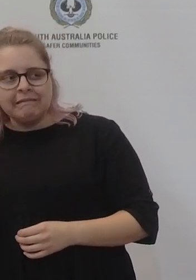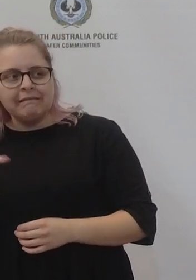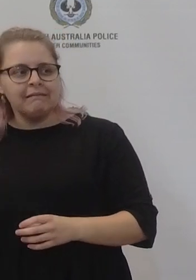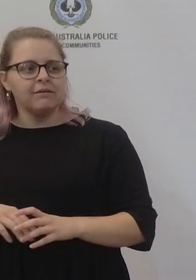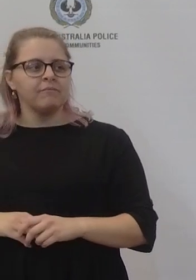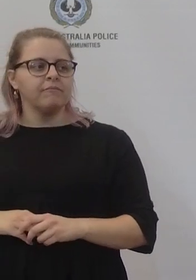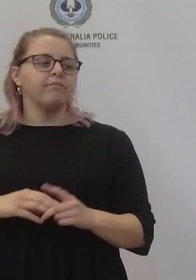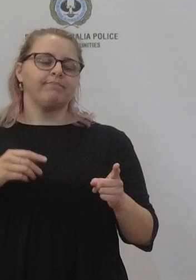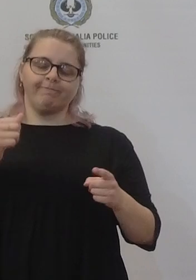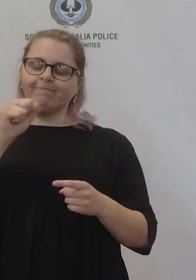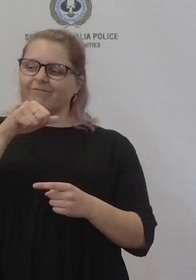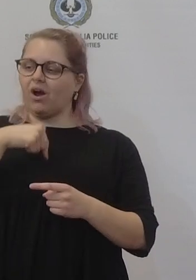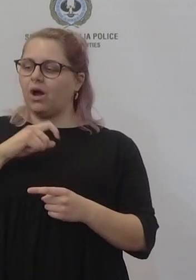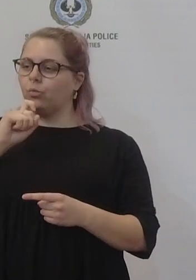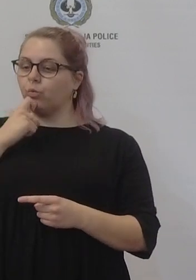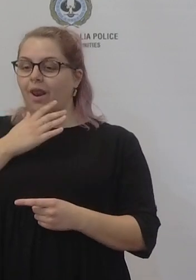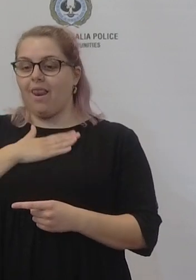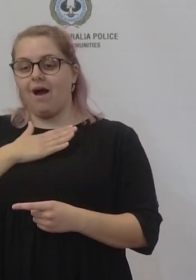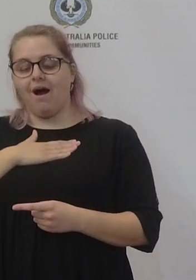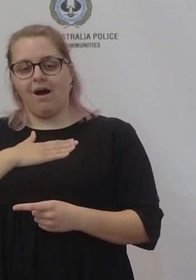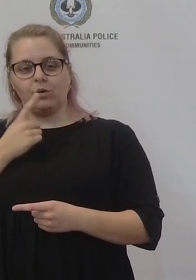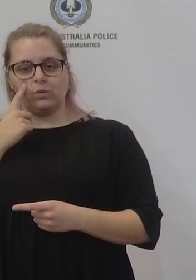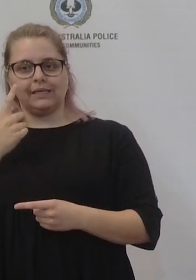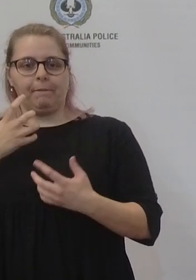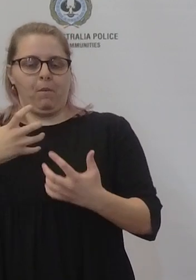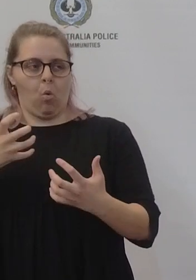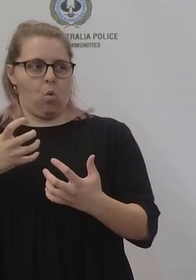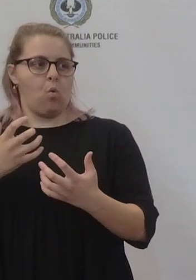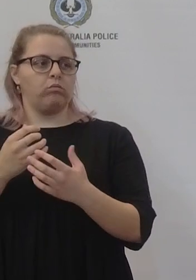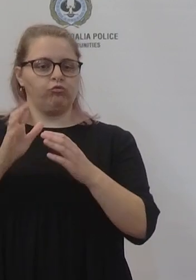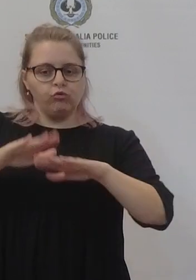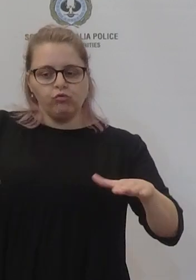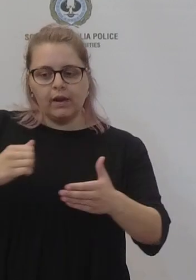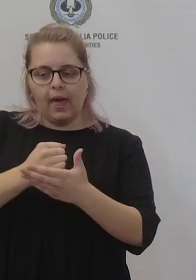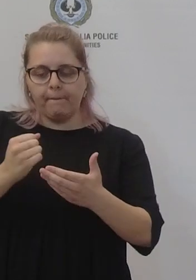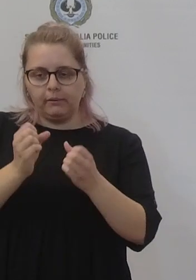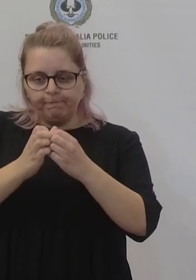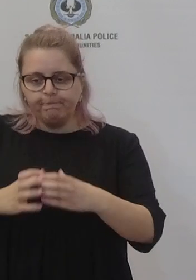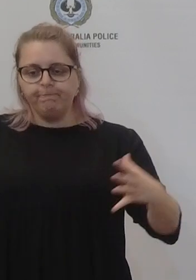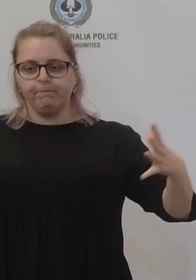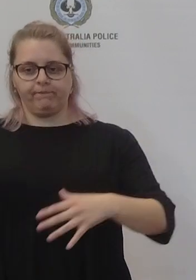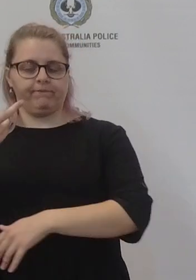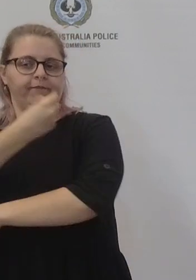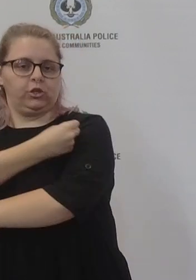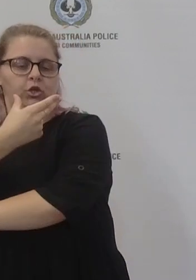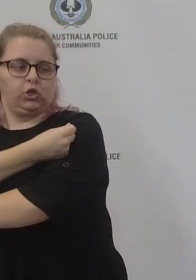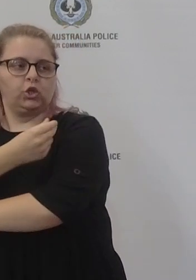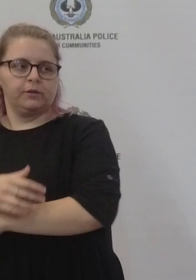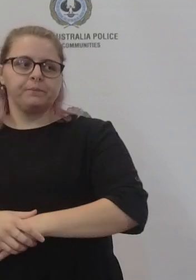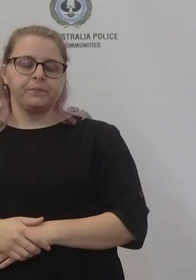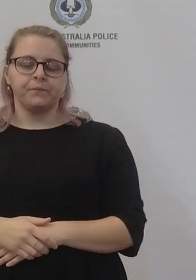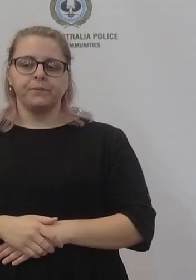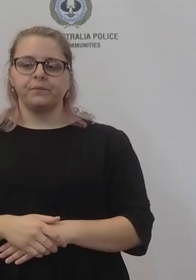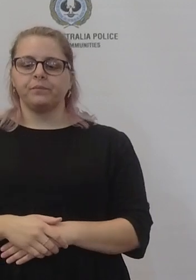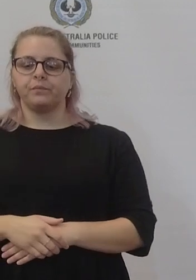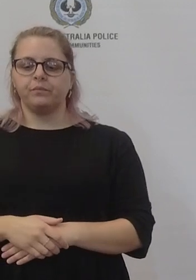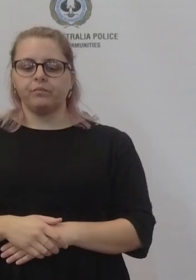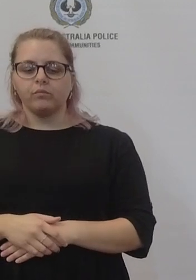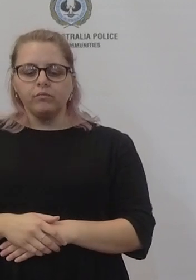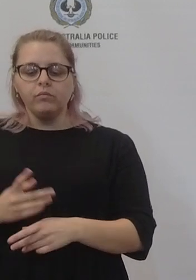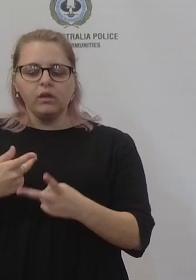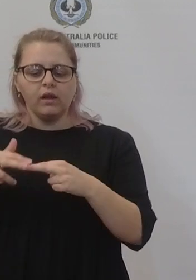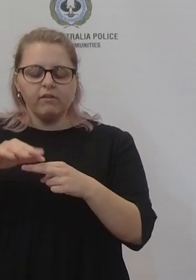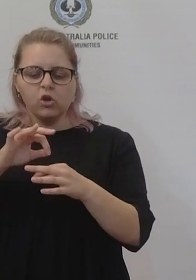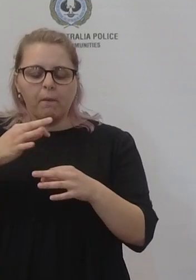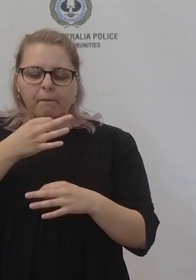one of the things that we do do when there's been a sit over a certain number of children in a class we take that opportunity